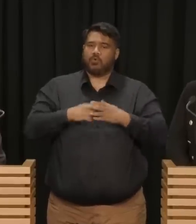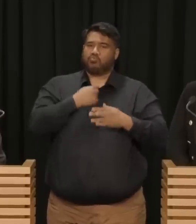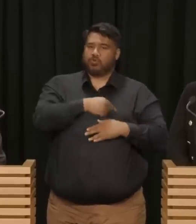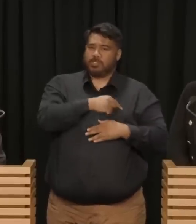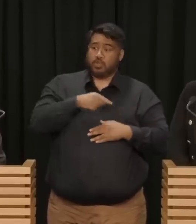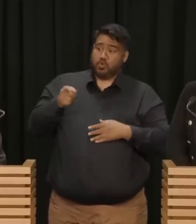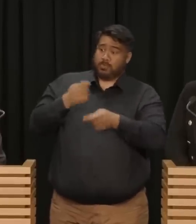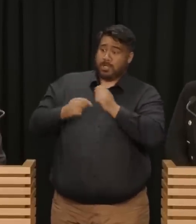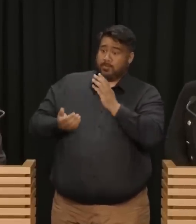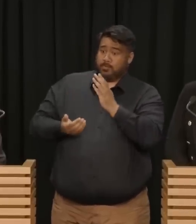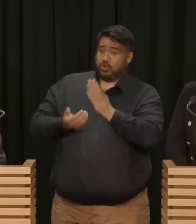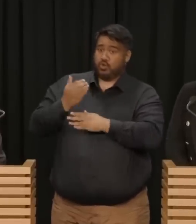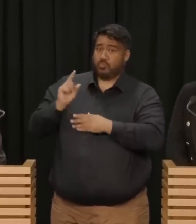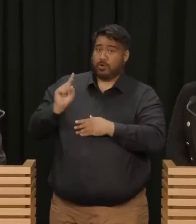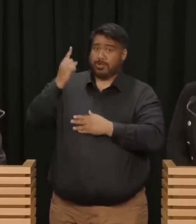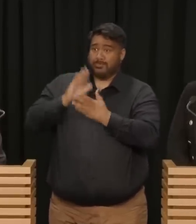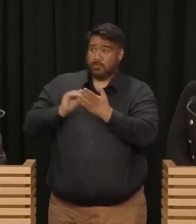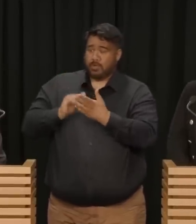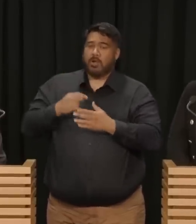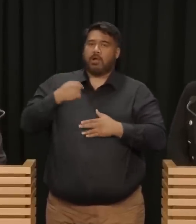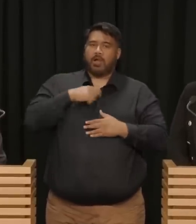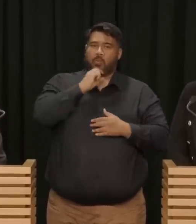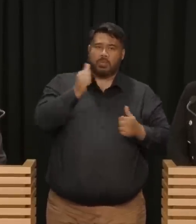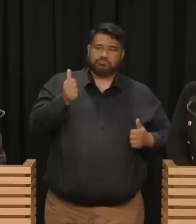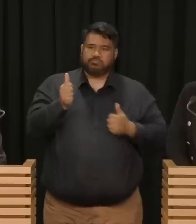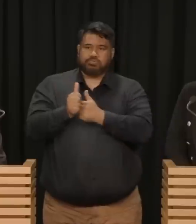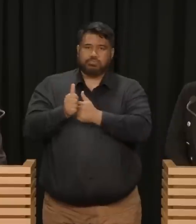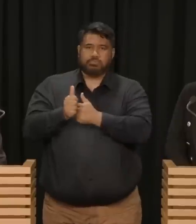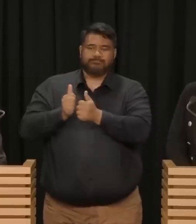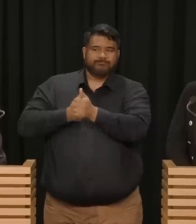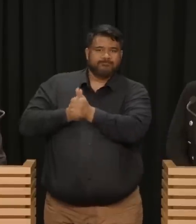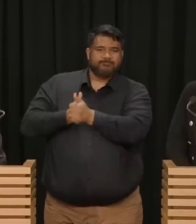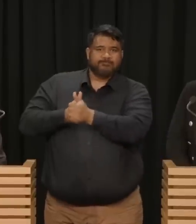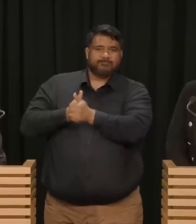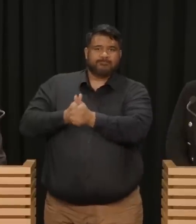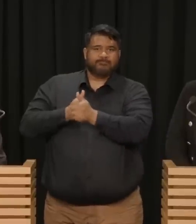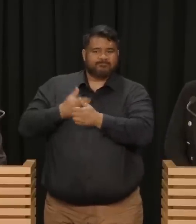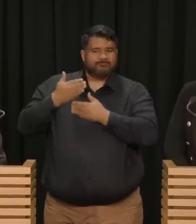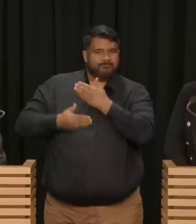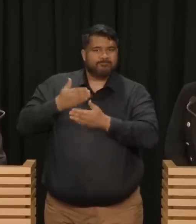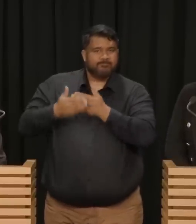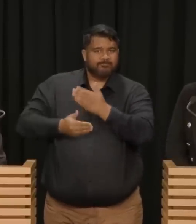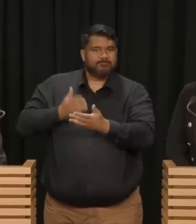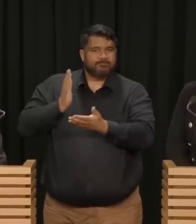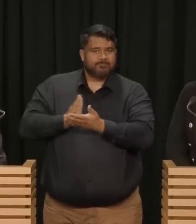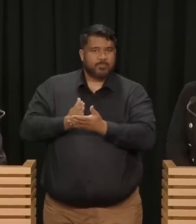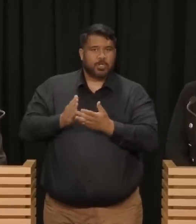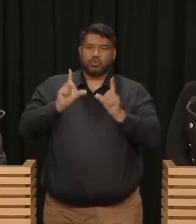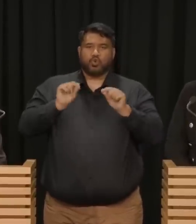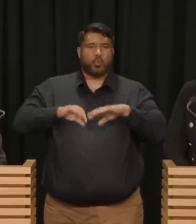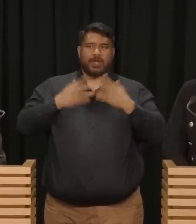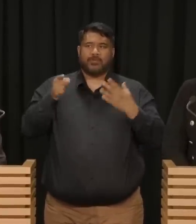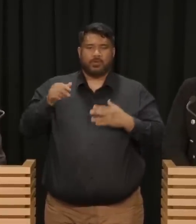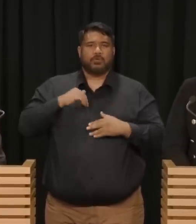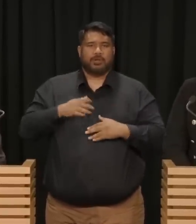Prime Minister of New Zealand. I will be there backing Chris up every step of the way and doing whatever he needs me to